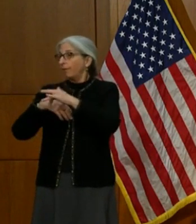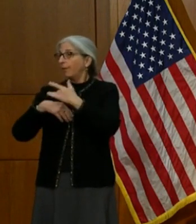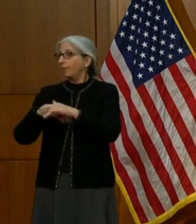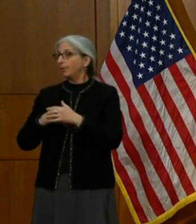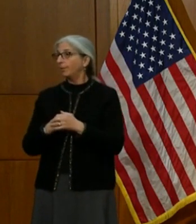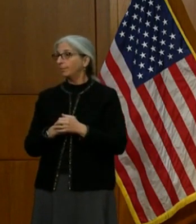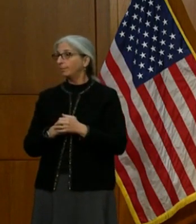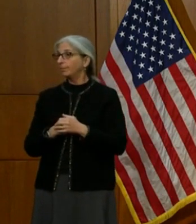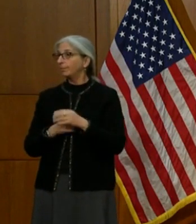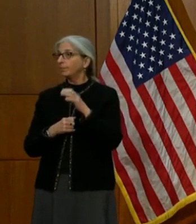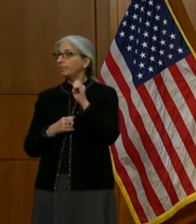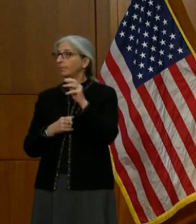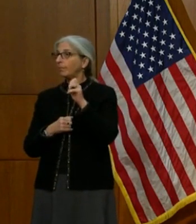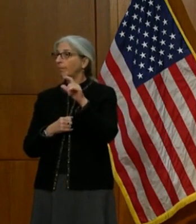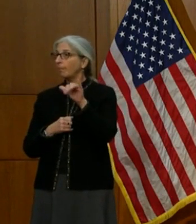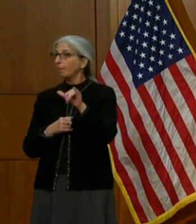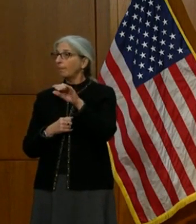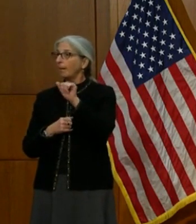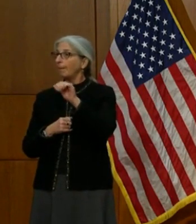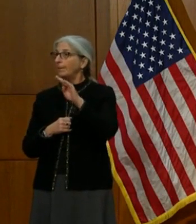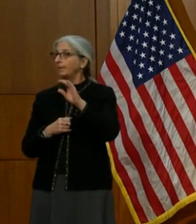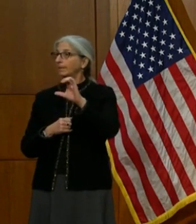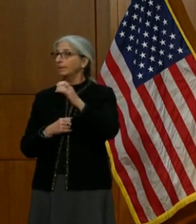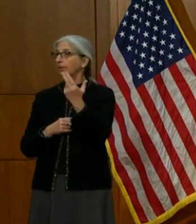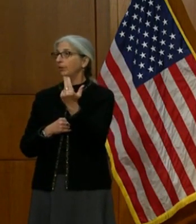Emily Swecker, ABC 13 News.